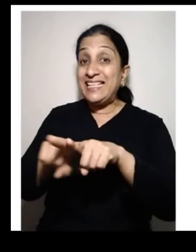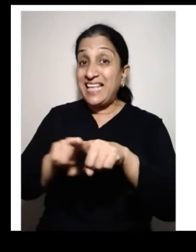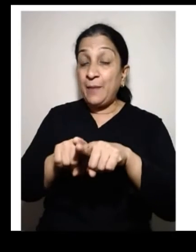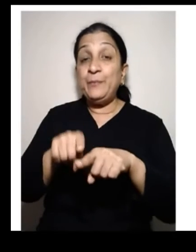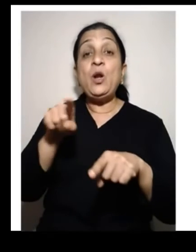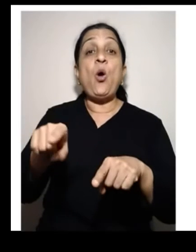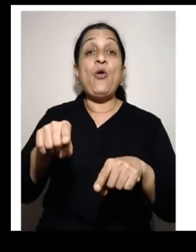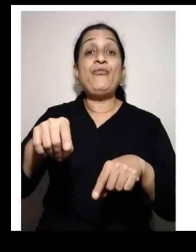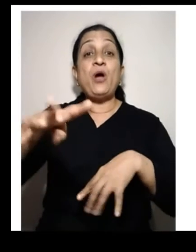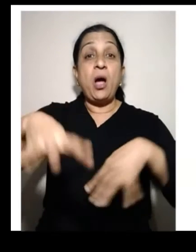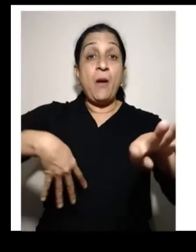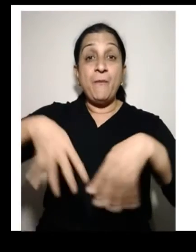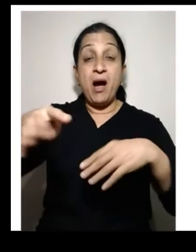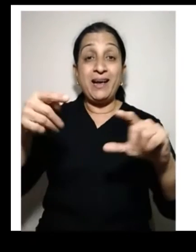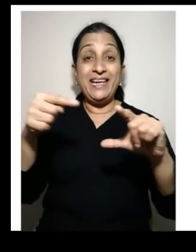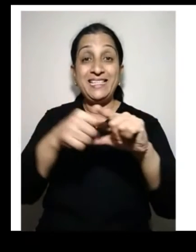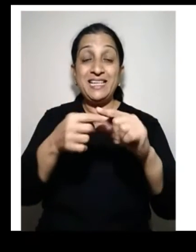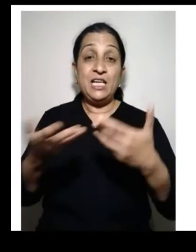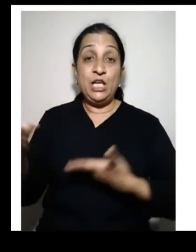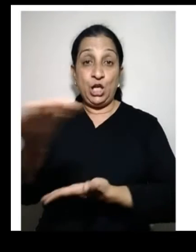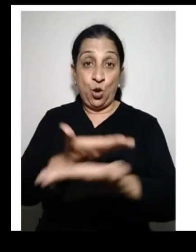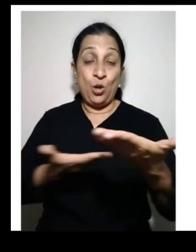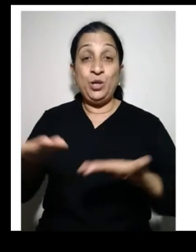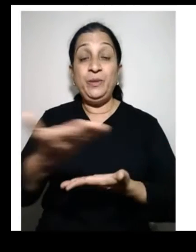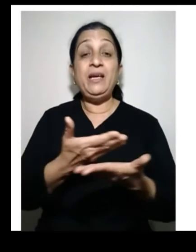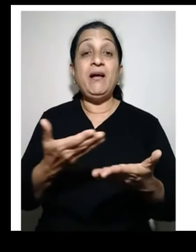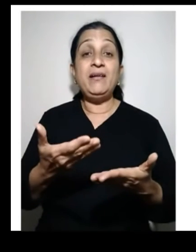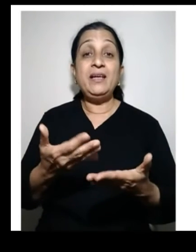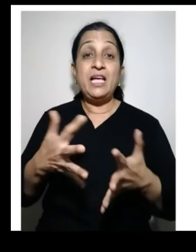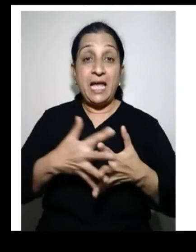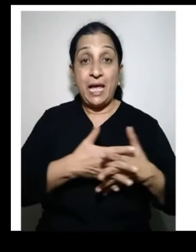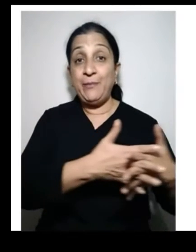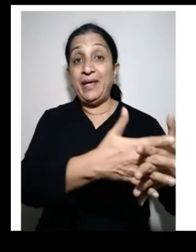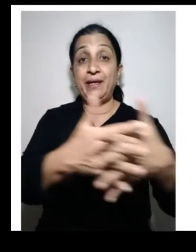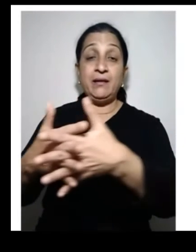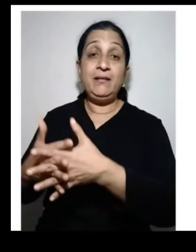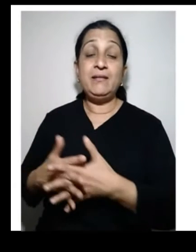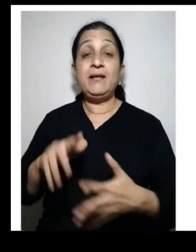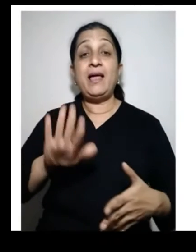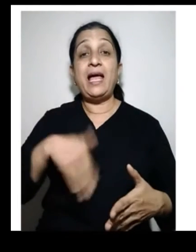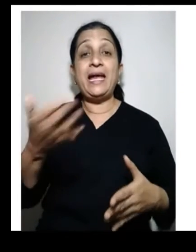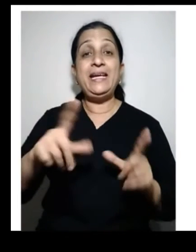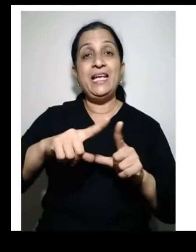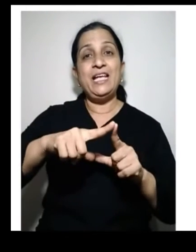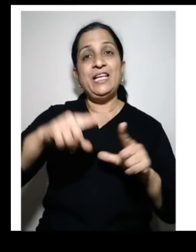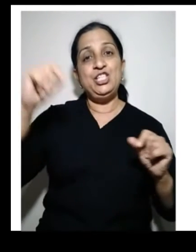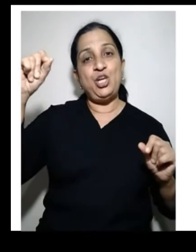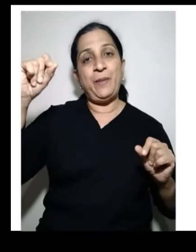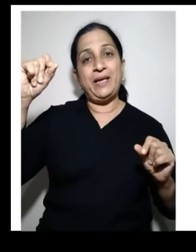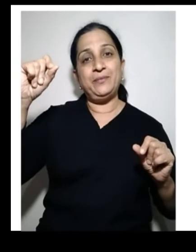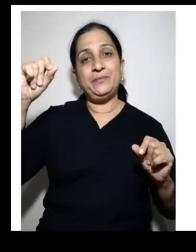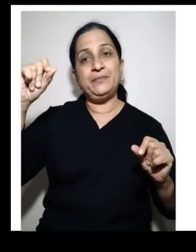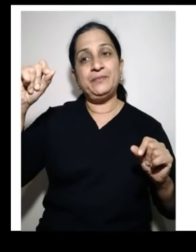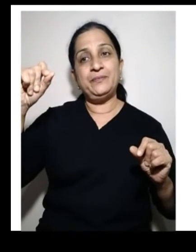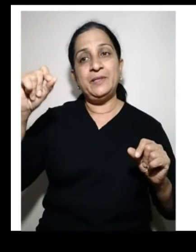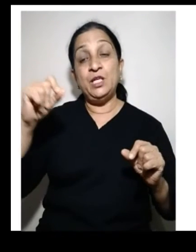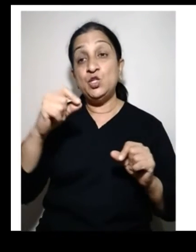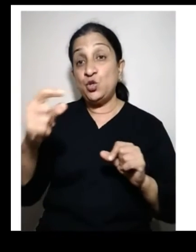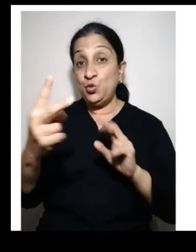low. Examples of this market economy are America and Japan.